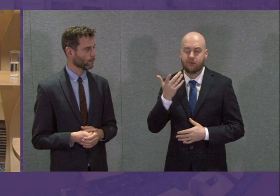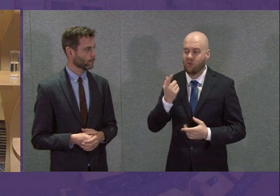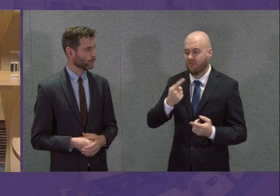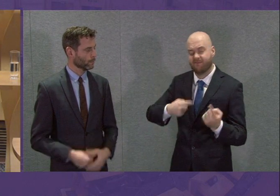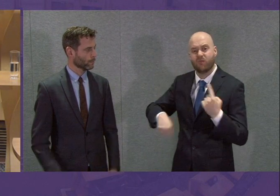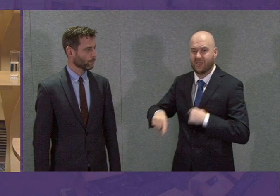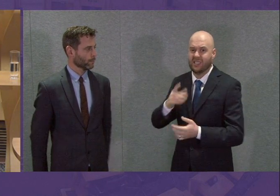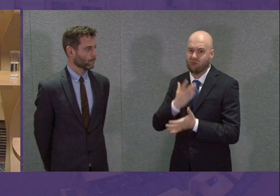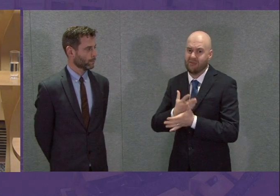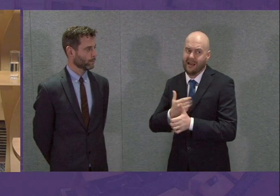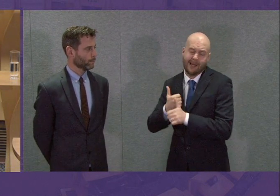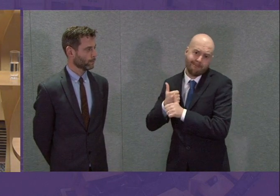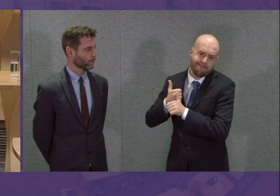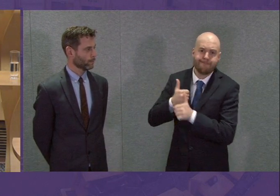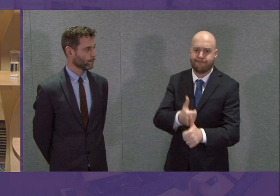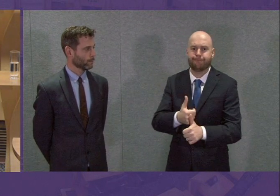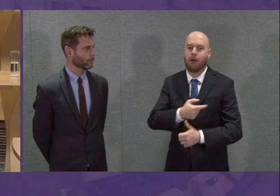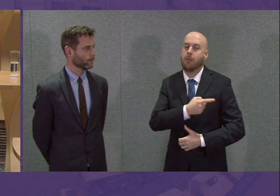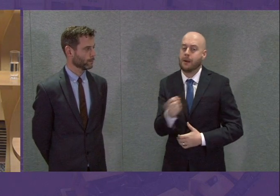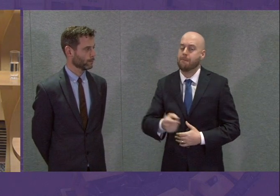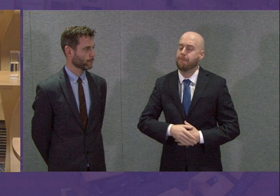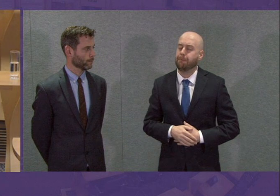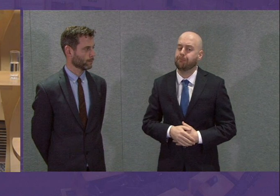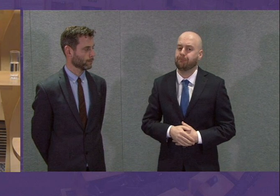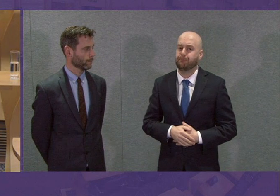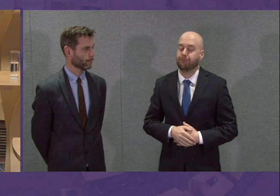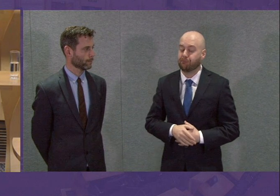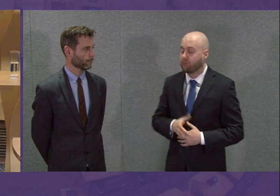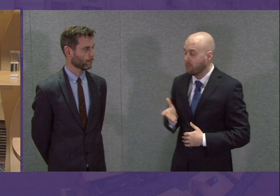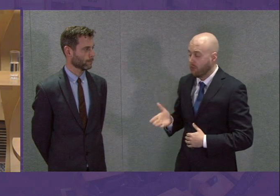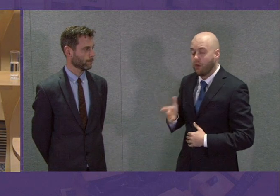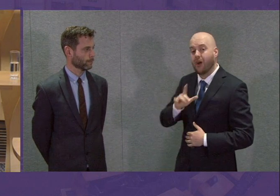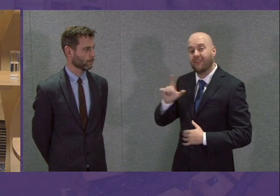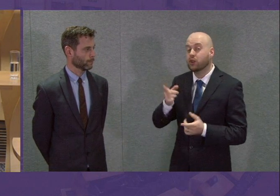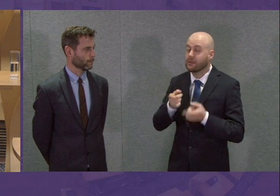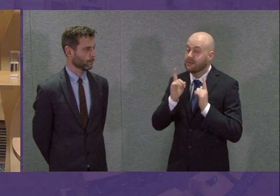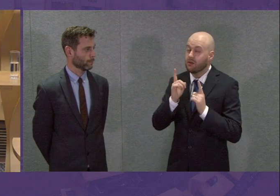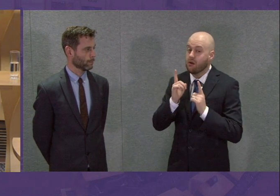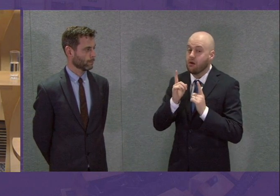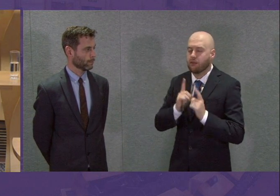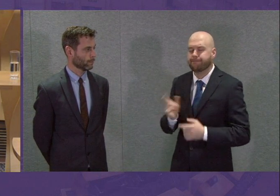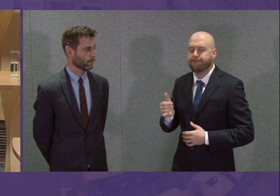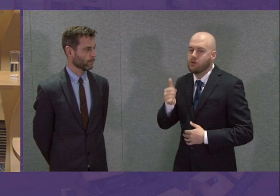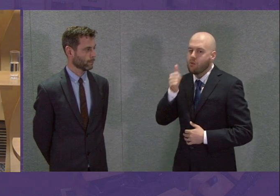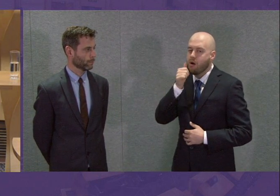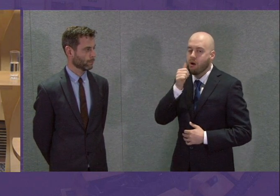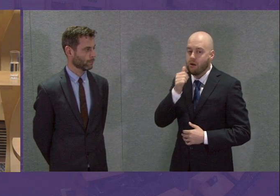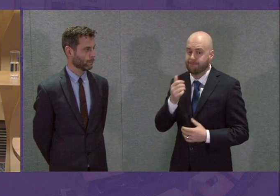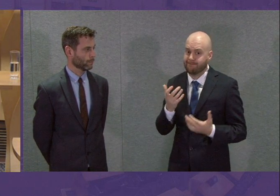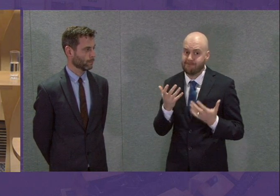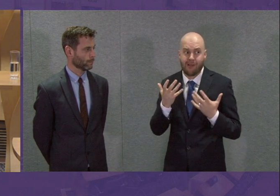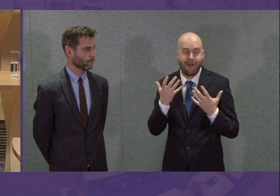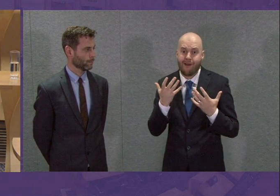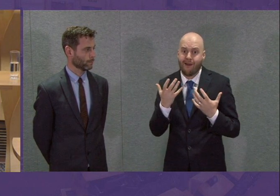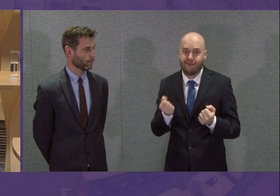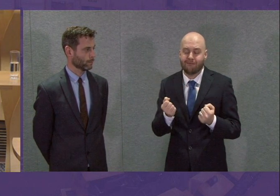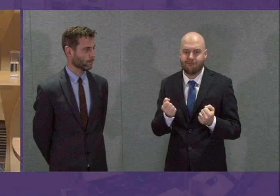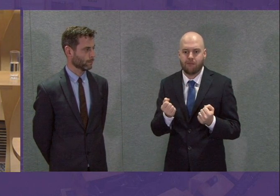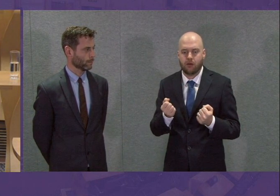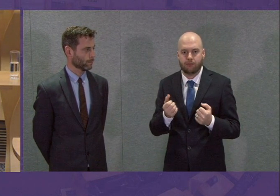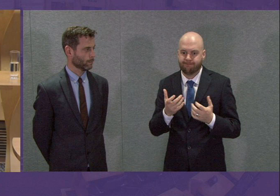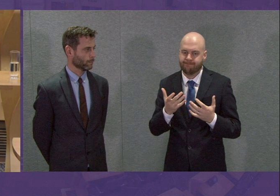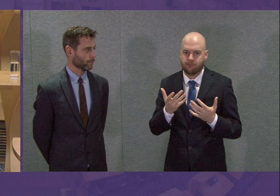backing. The First Minister is well aware that there is real and growing concern that two-thirds of